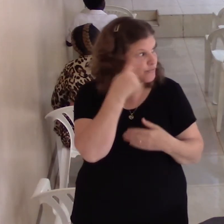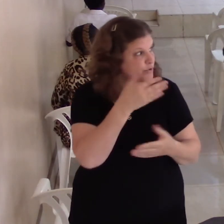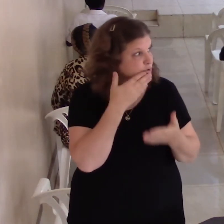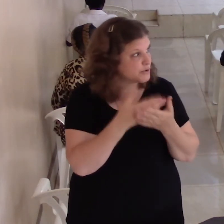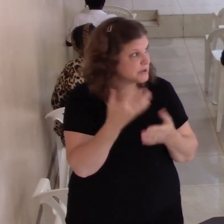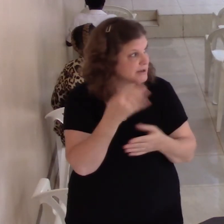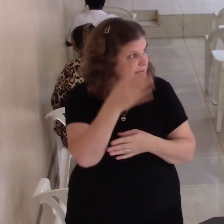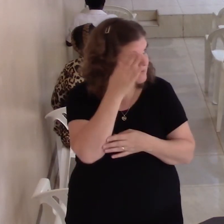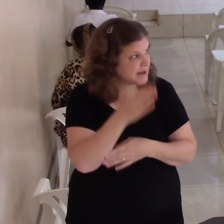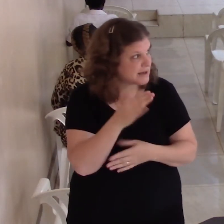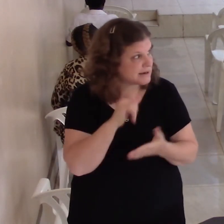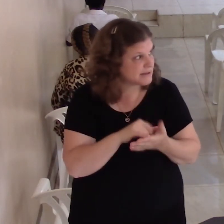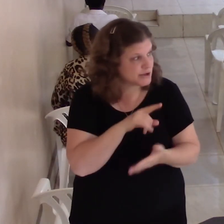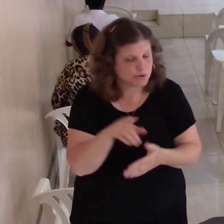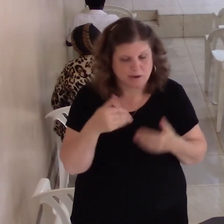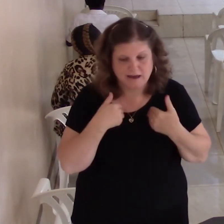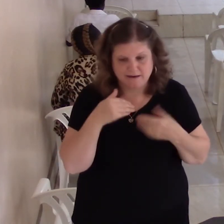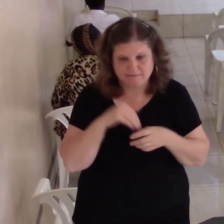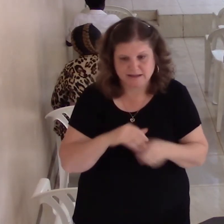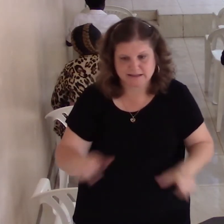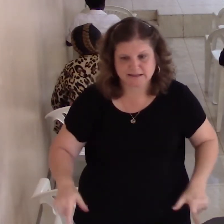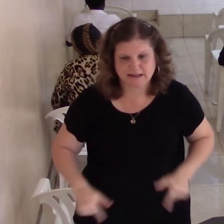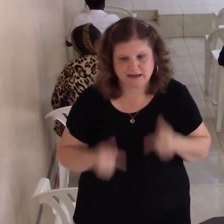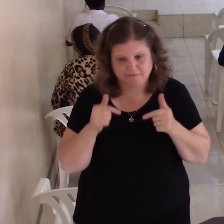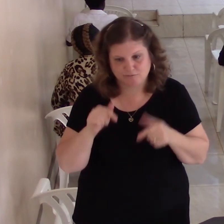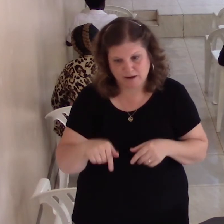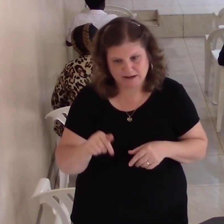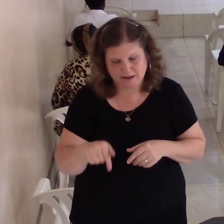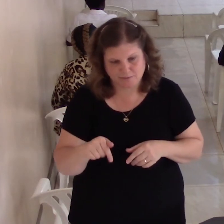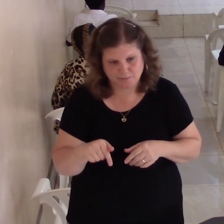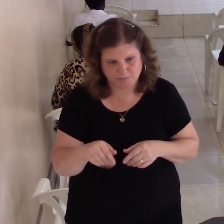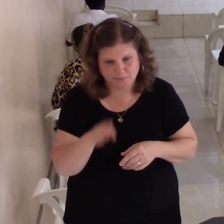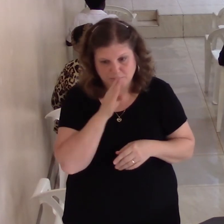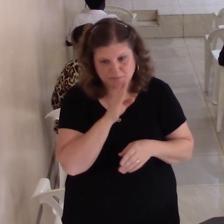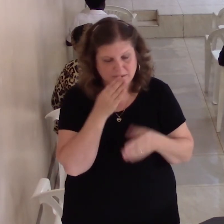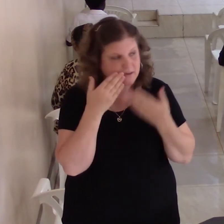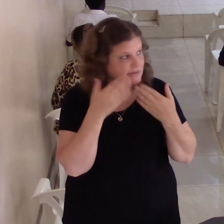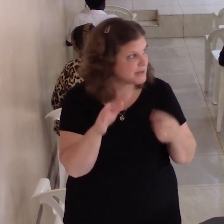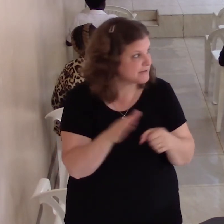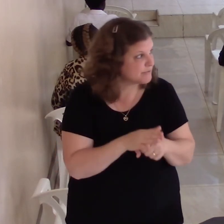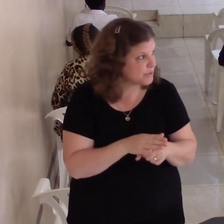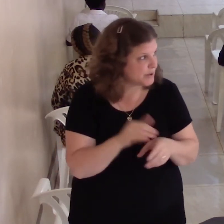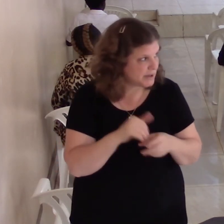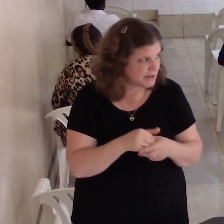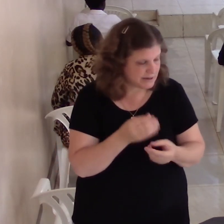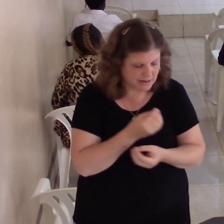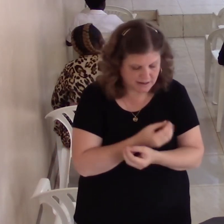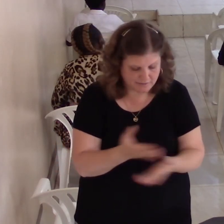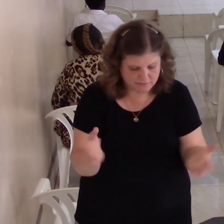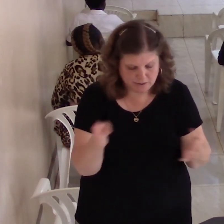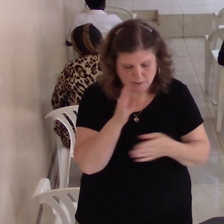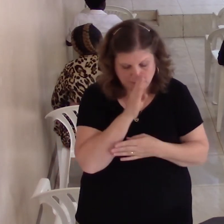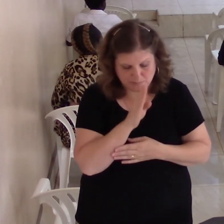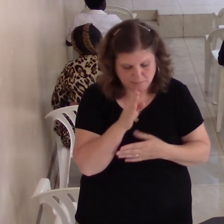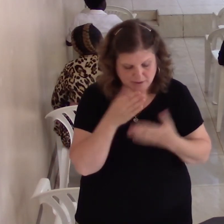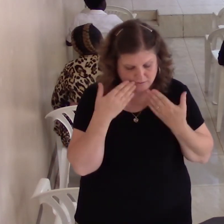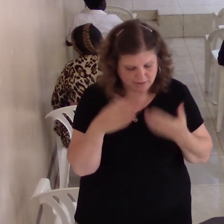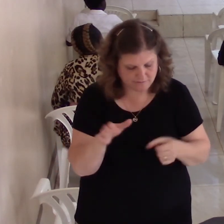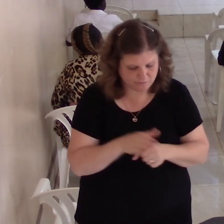in your life right now be thankful in everything you things continue with prayer watch in the